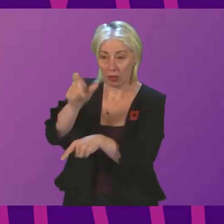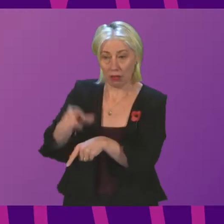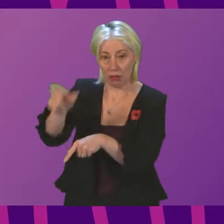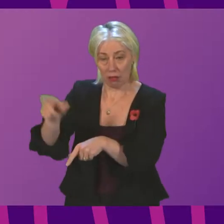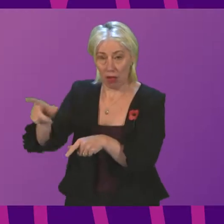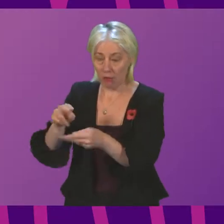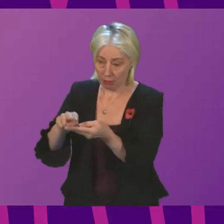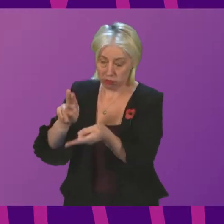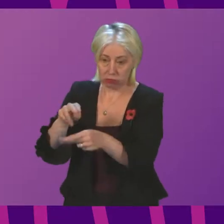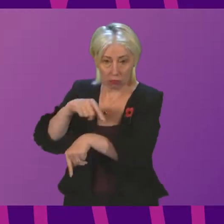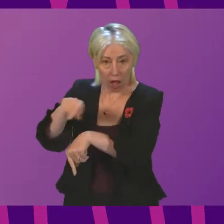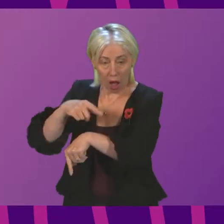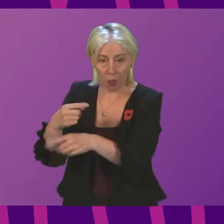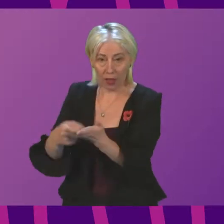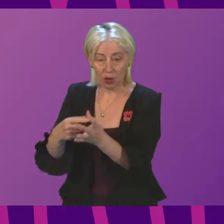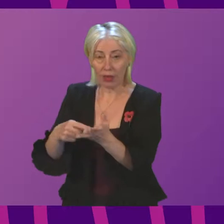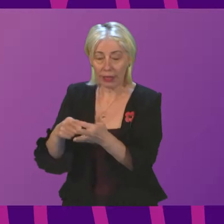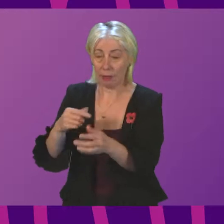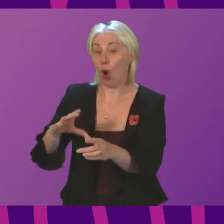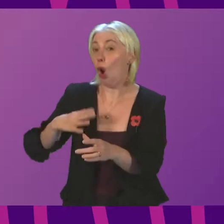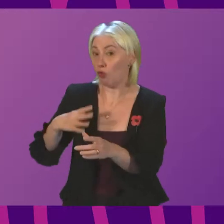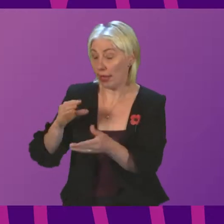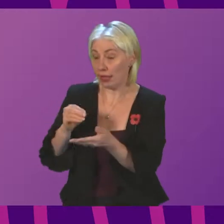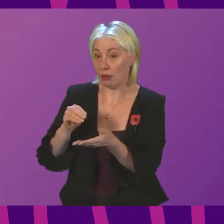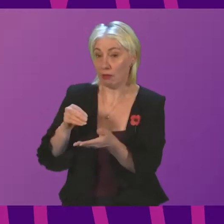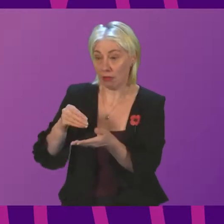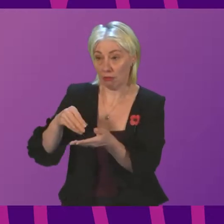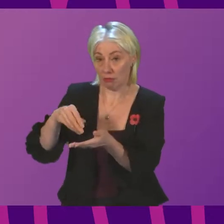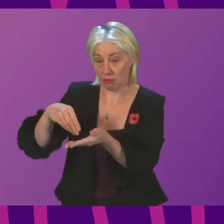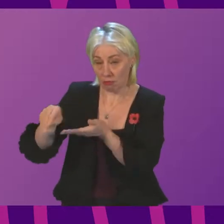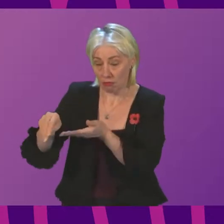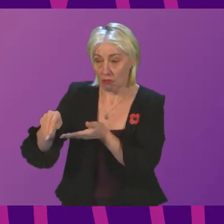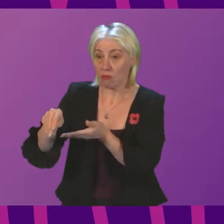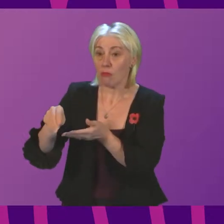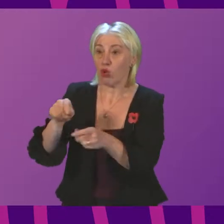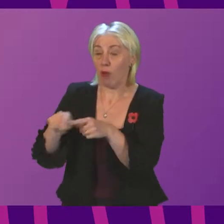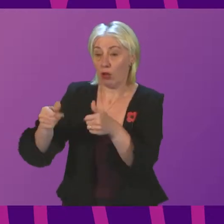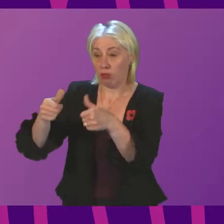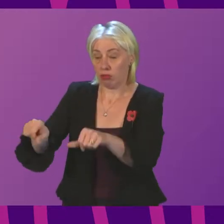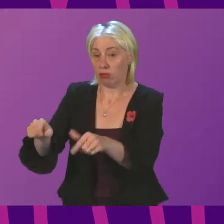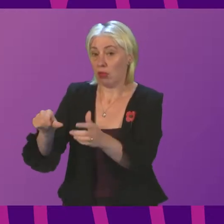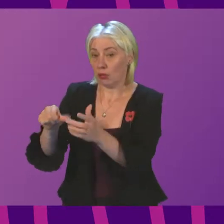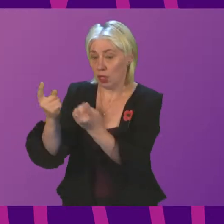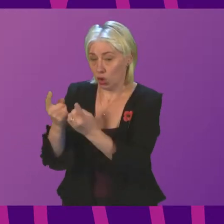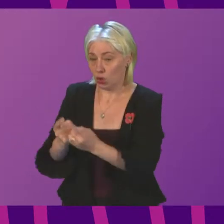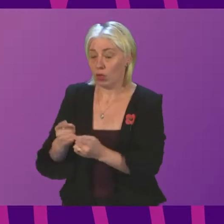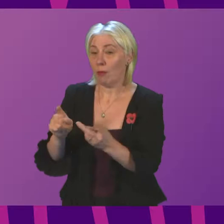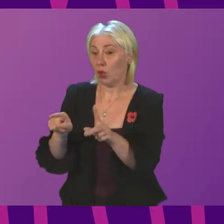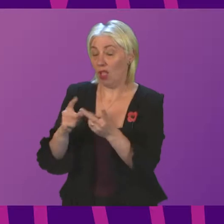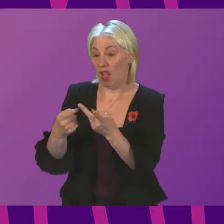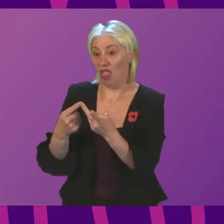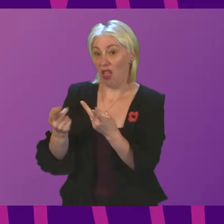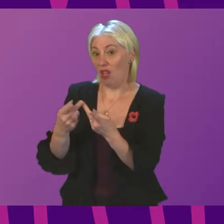that has been put in place by the government already to assist in resolving these issues. One of the other issues is the availability